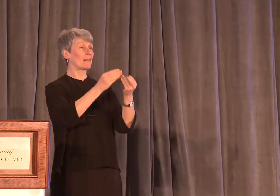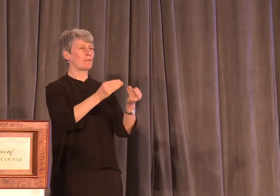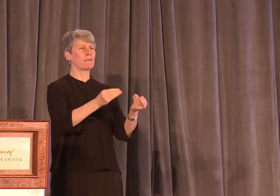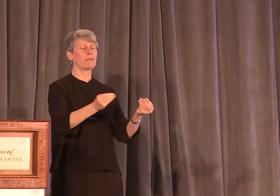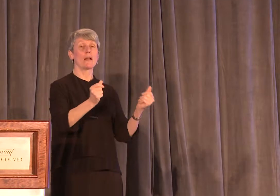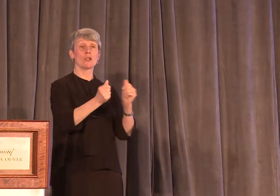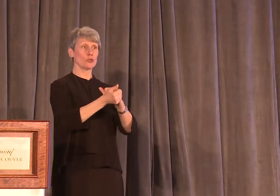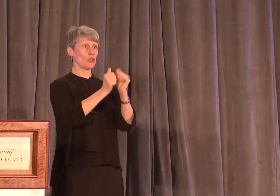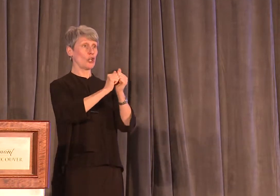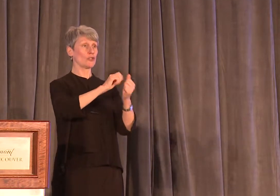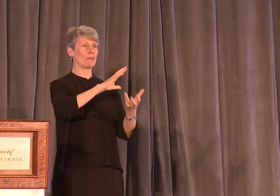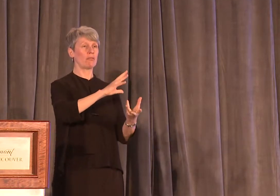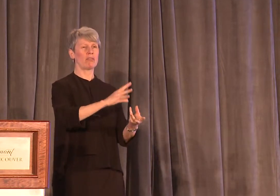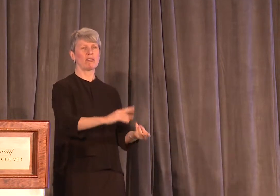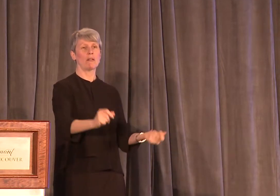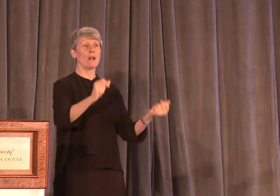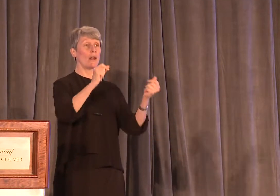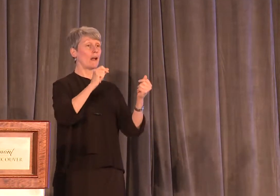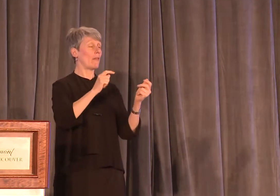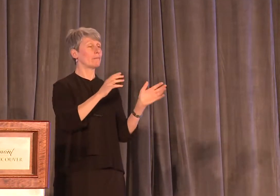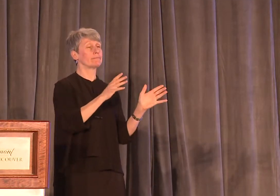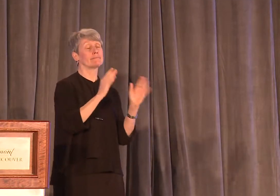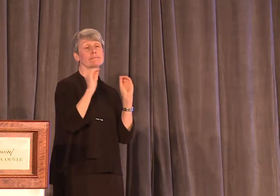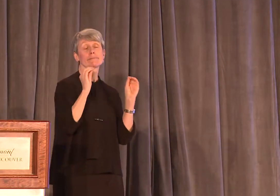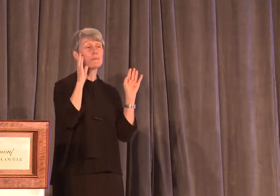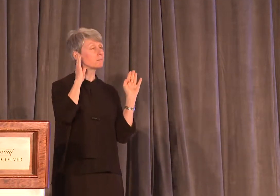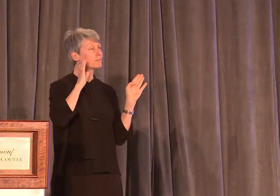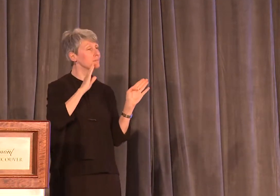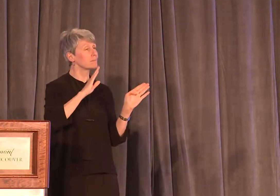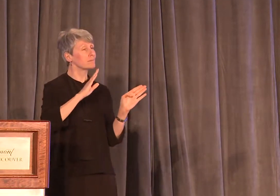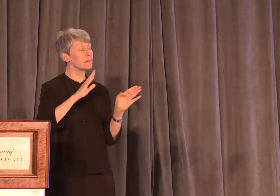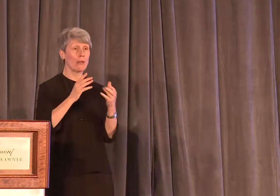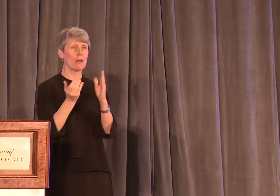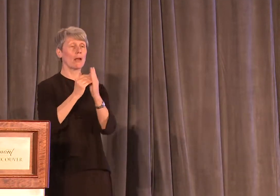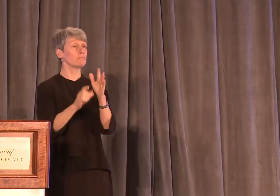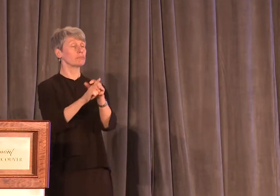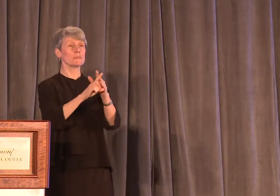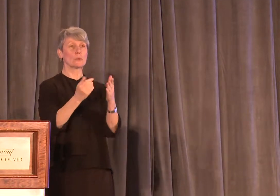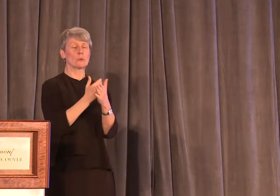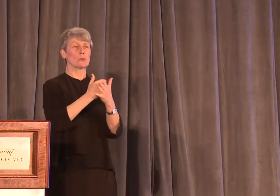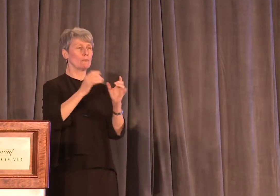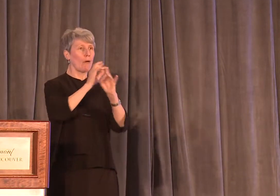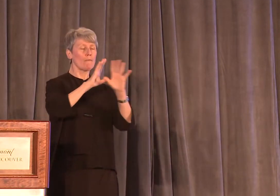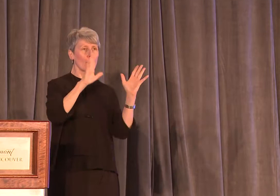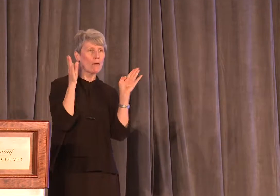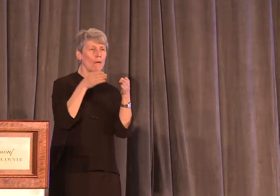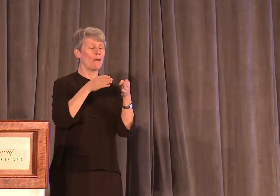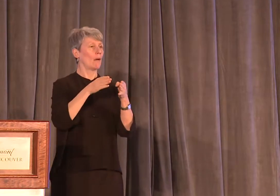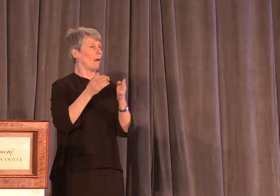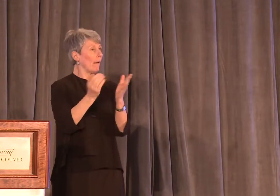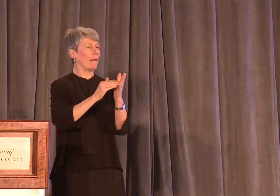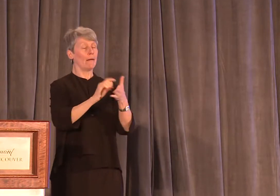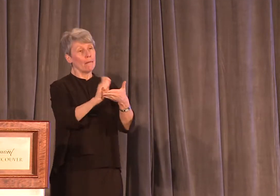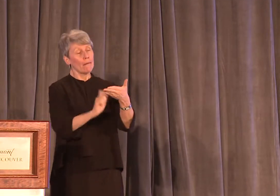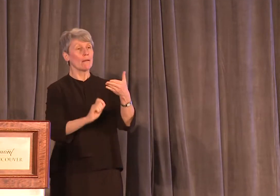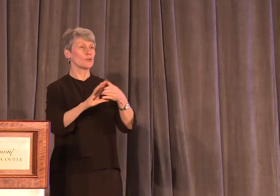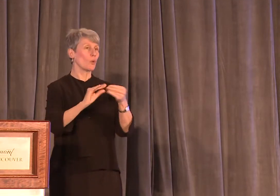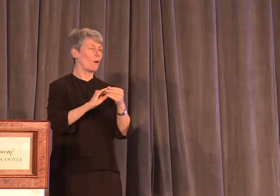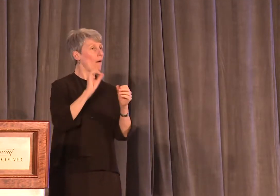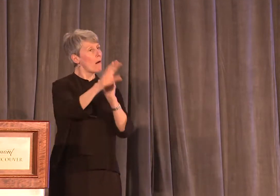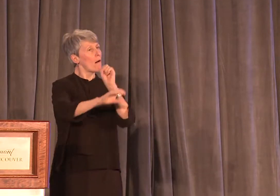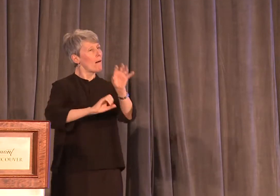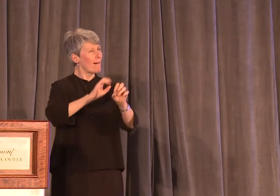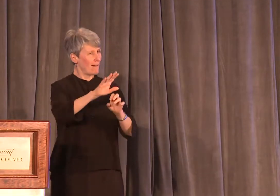until the next egregious story makes the headlines, and then the cycle starts all over again. I wanted to find something